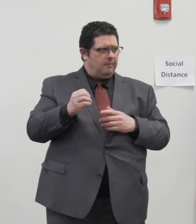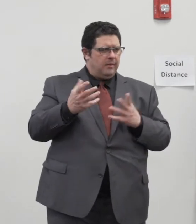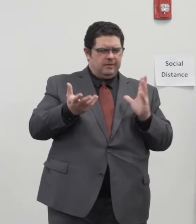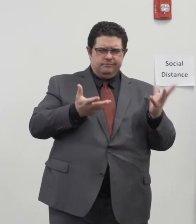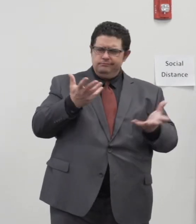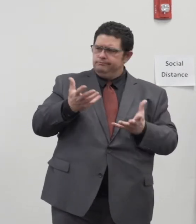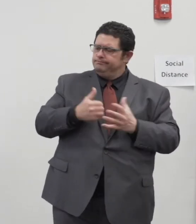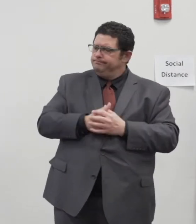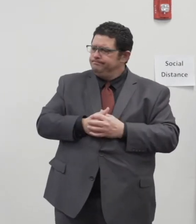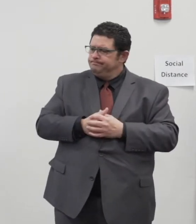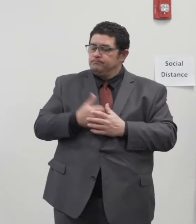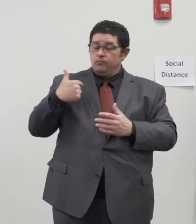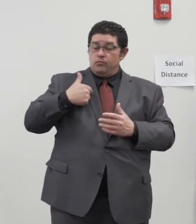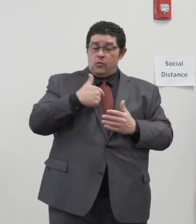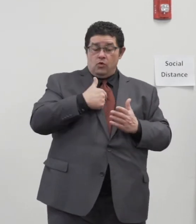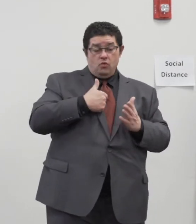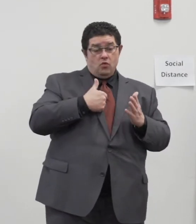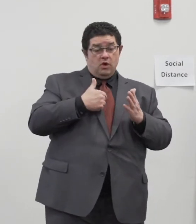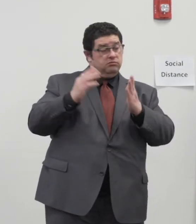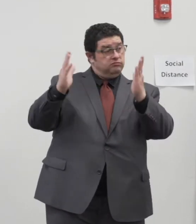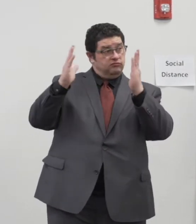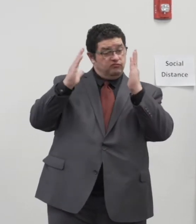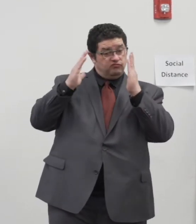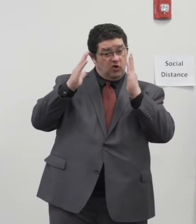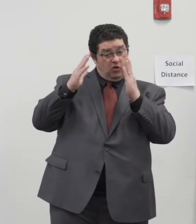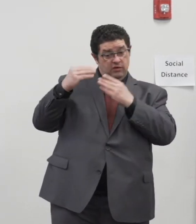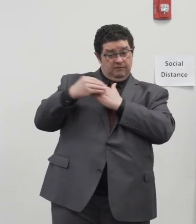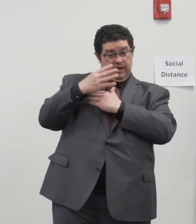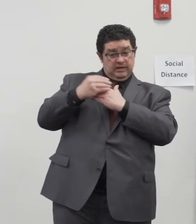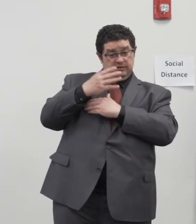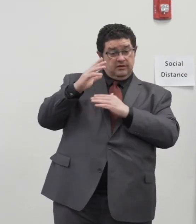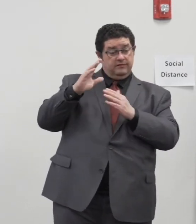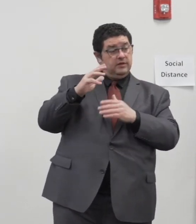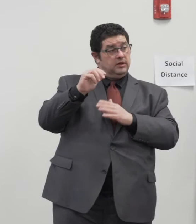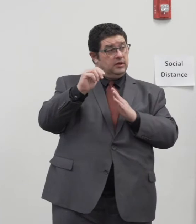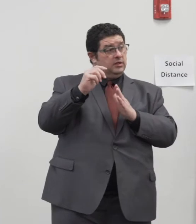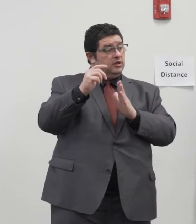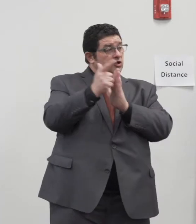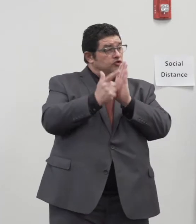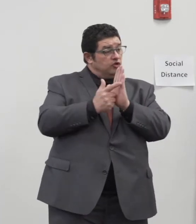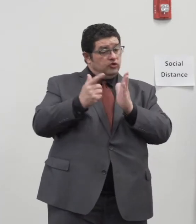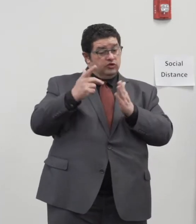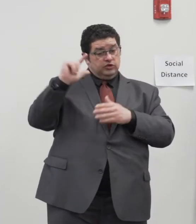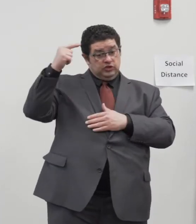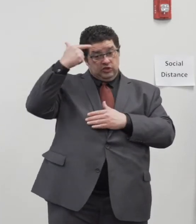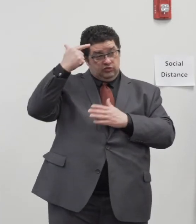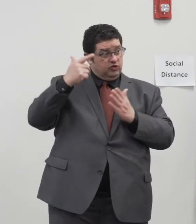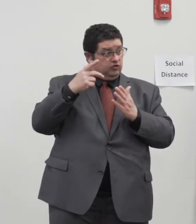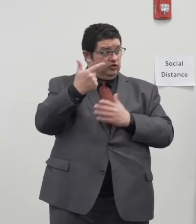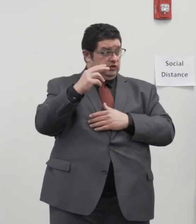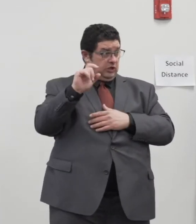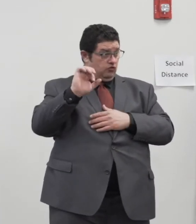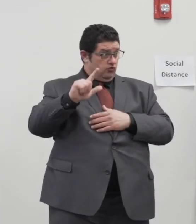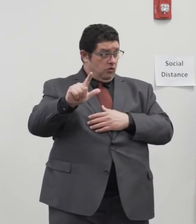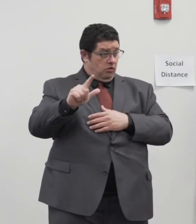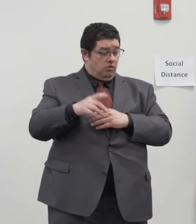released? So we follow the advice of the Attorney General as far as the response to the Sunshine Act. The previous administration